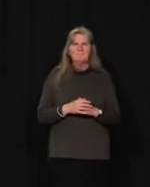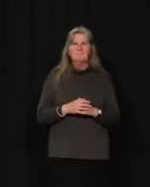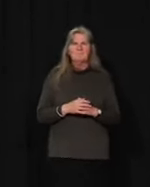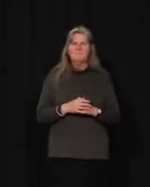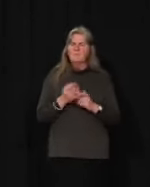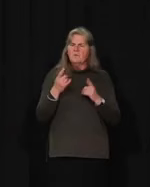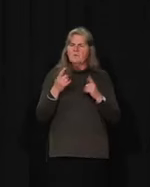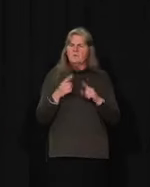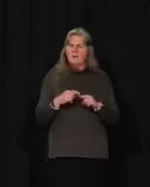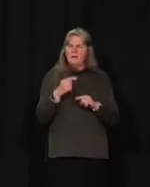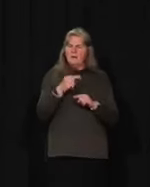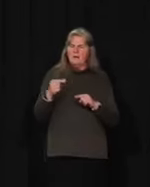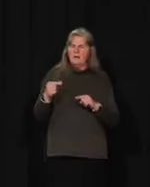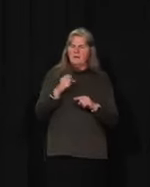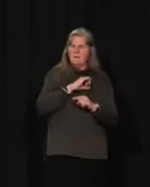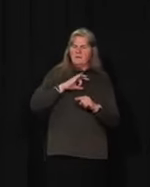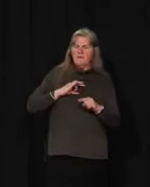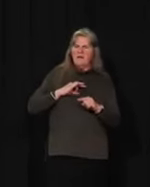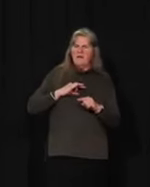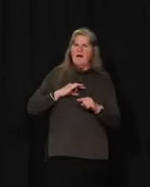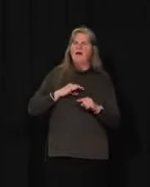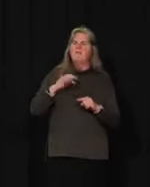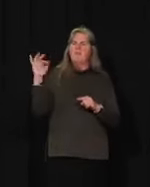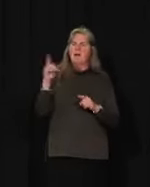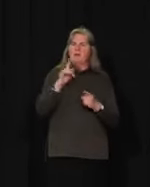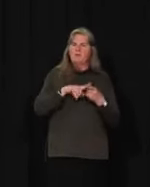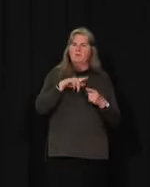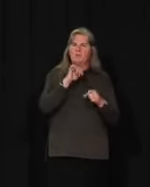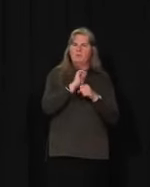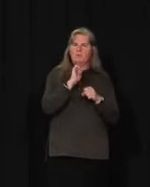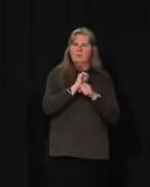When will government employees be returning to their offices?